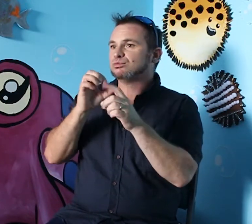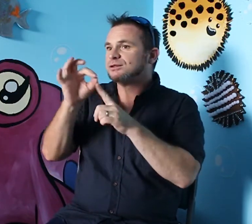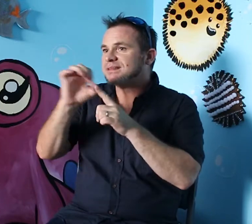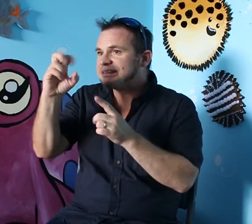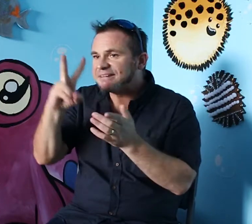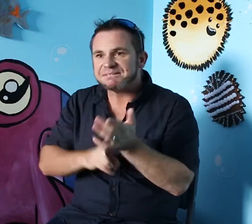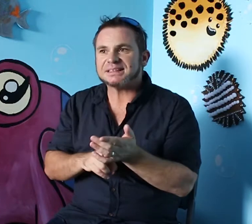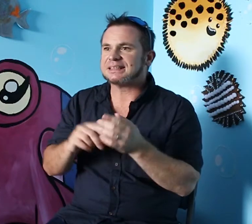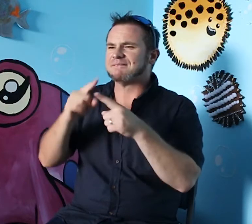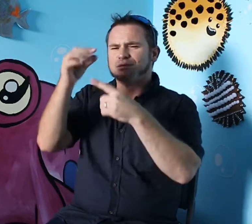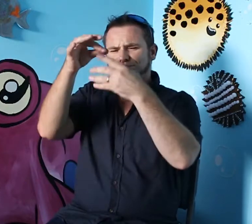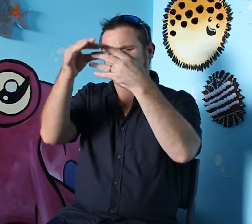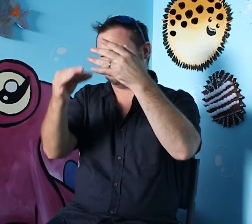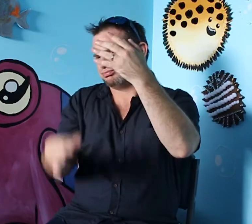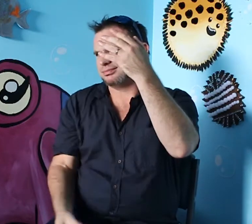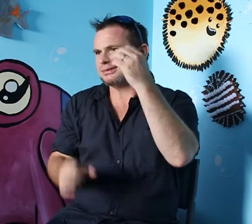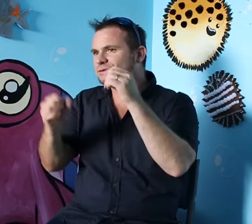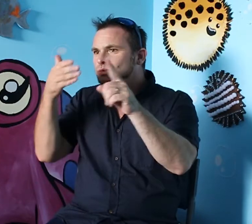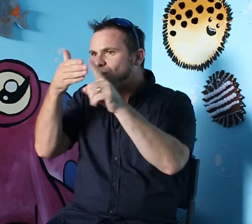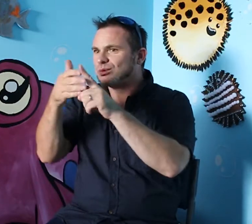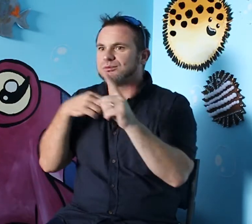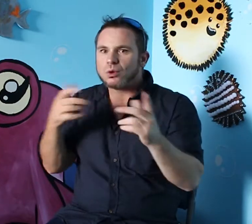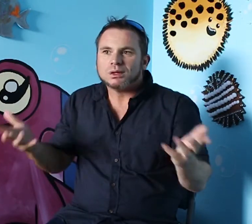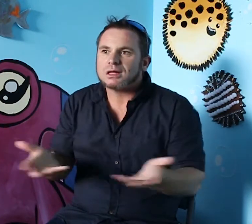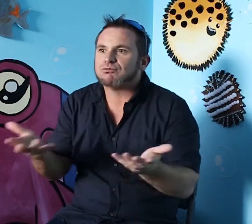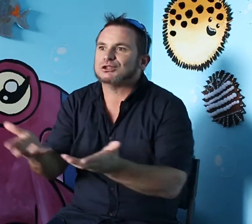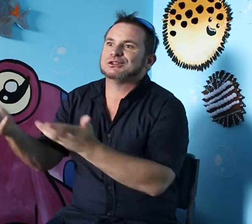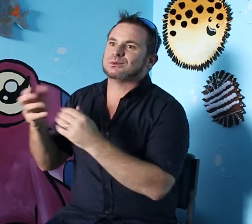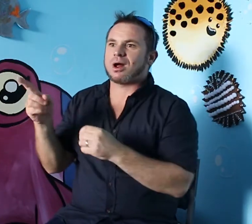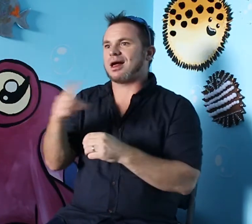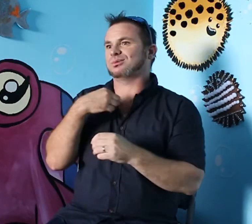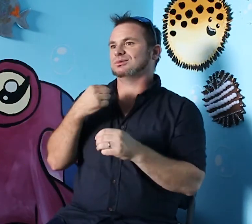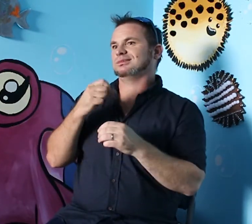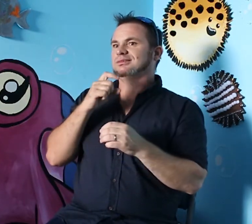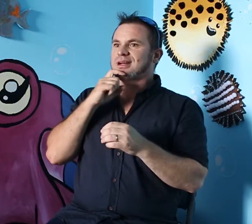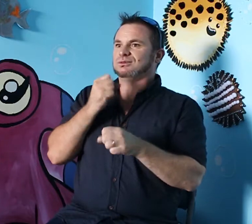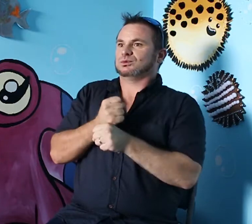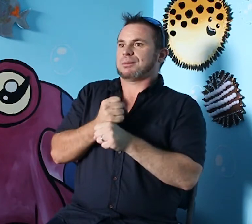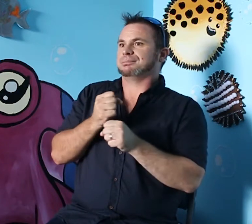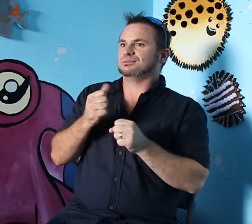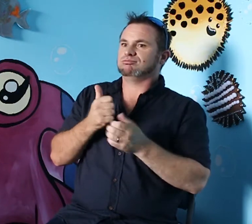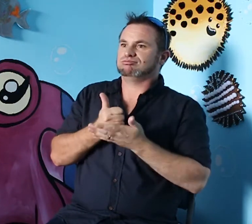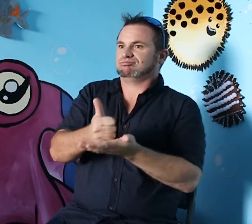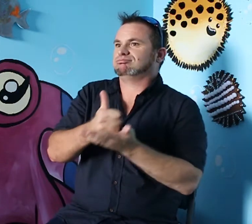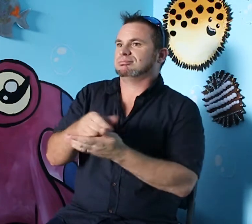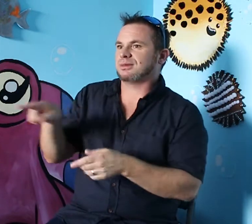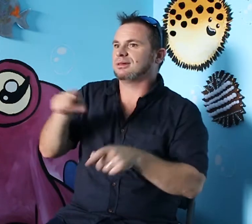their forklift for others' licence. So whatever is really important for them. So we like to encourage our clients to,